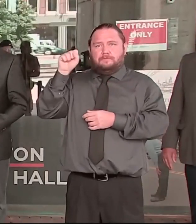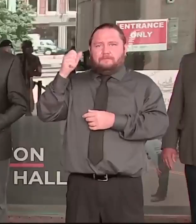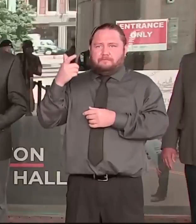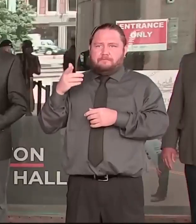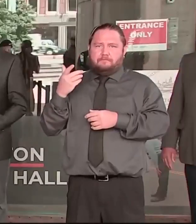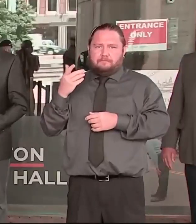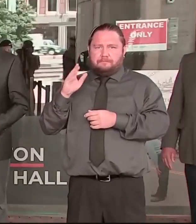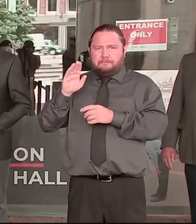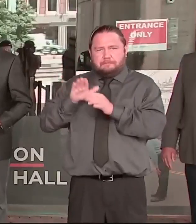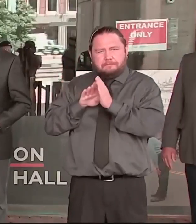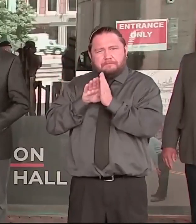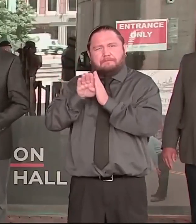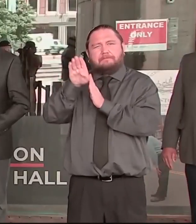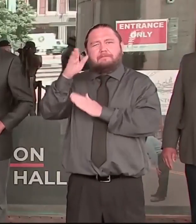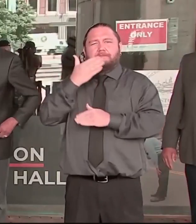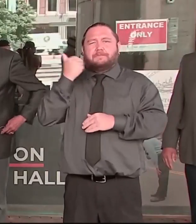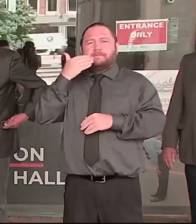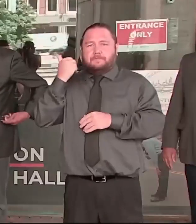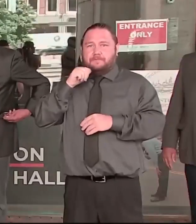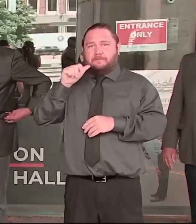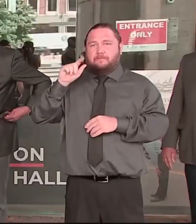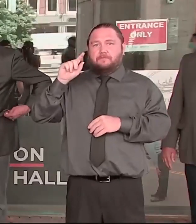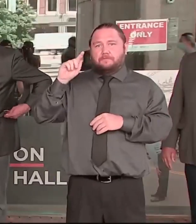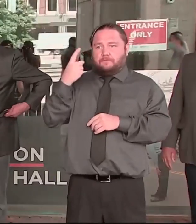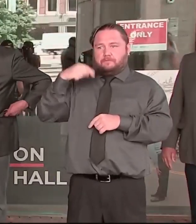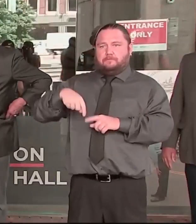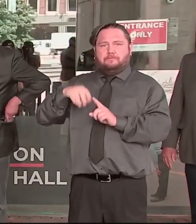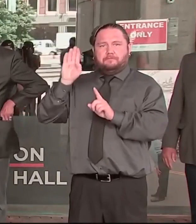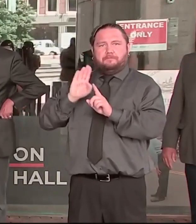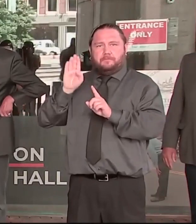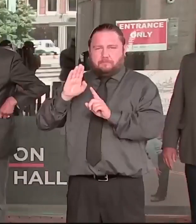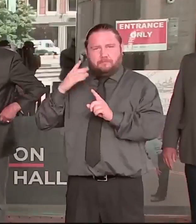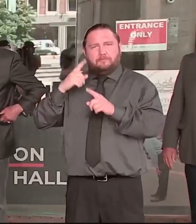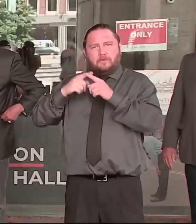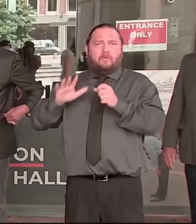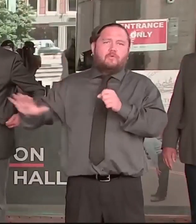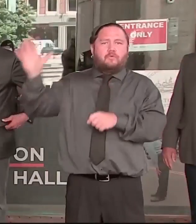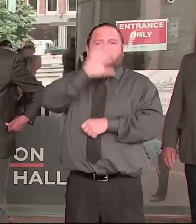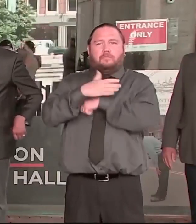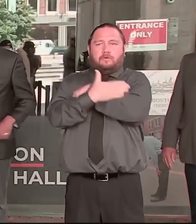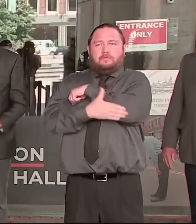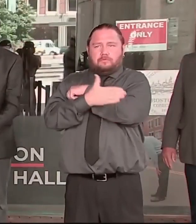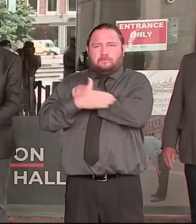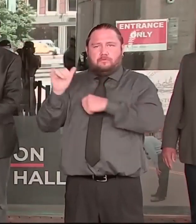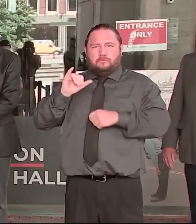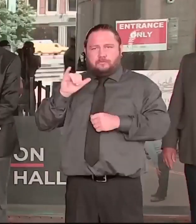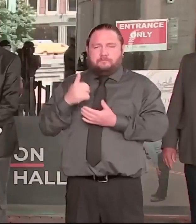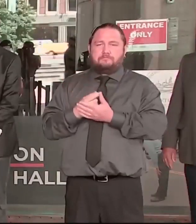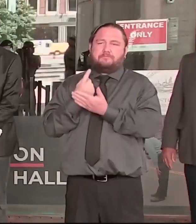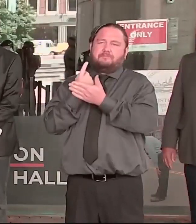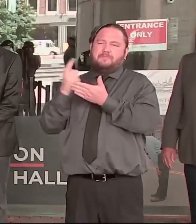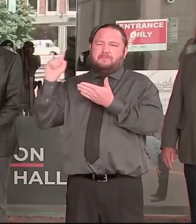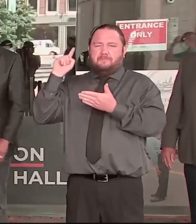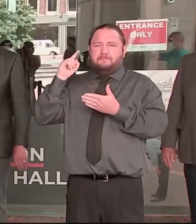I stood at this podium a little over a week ago, and I said I was going to listen. And I've been listening to that movement.